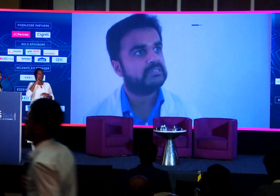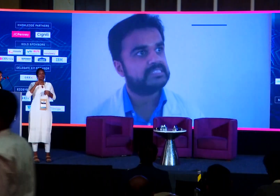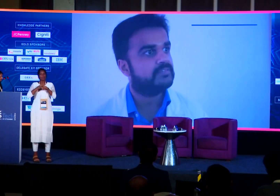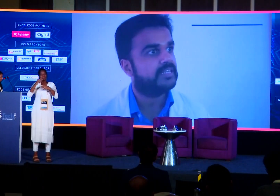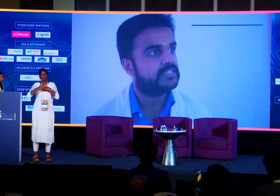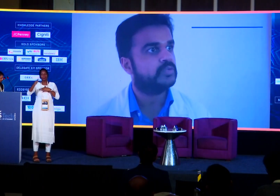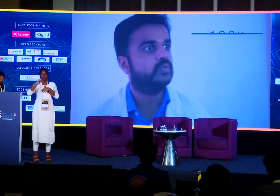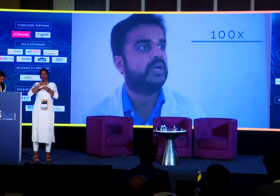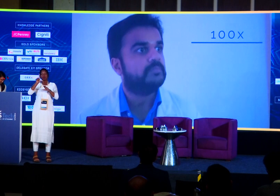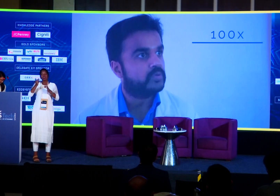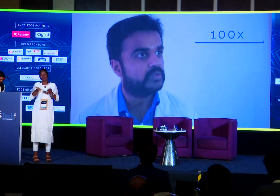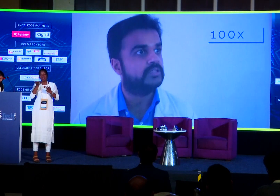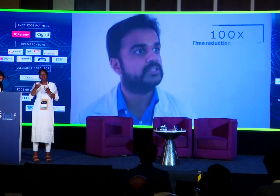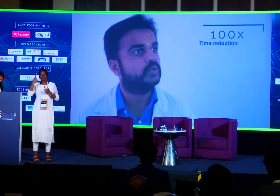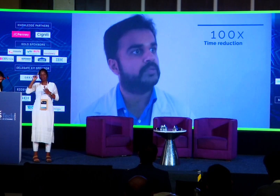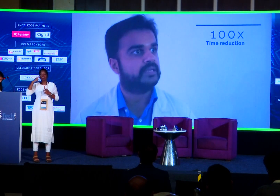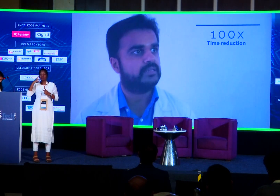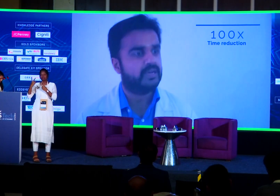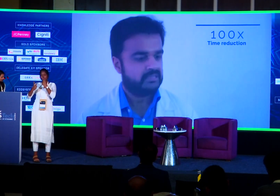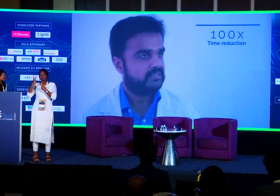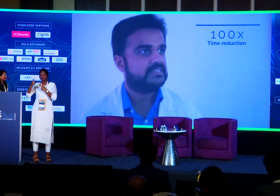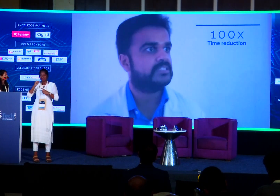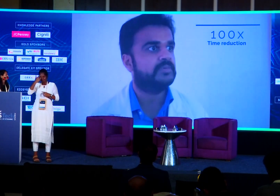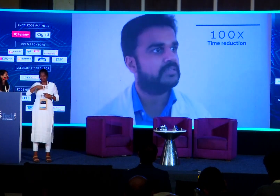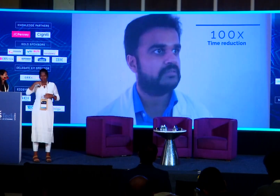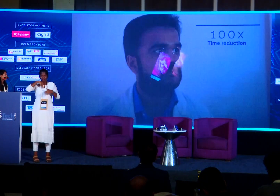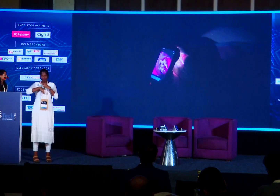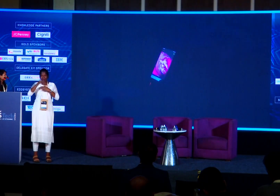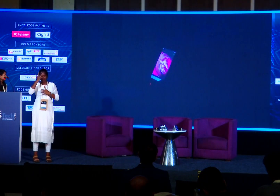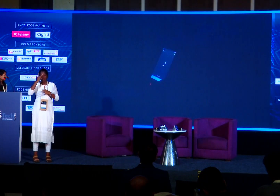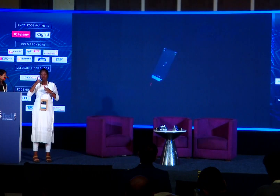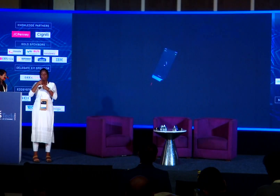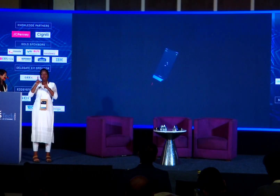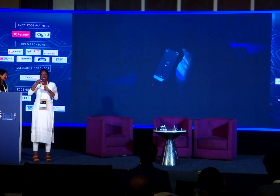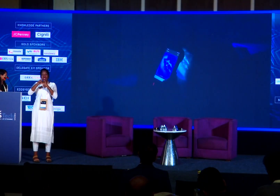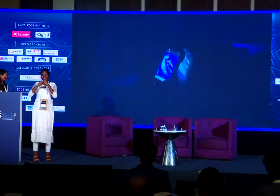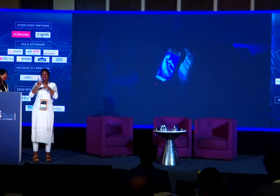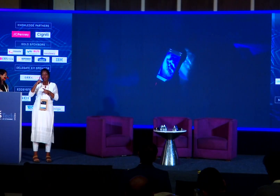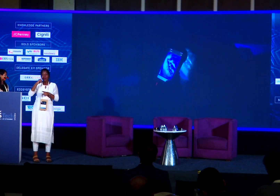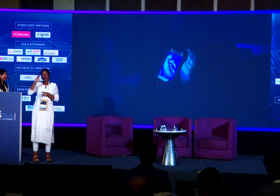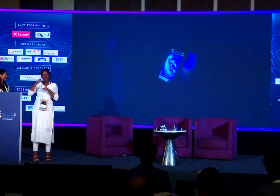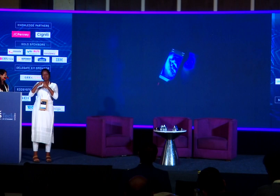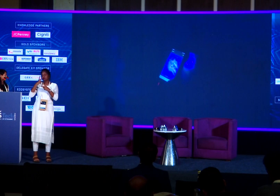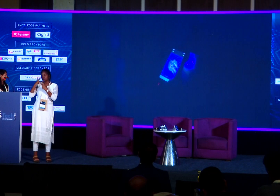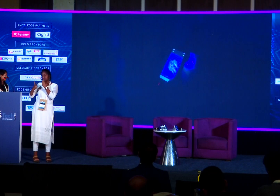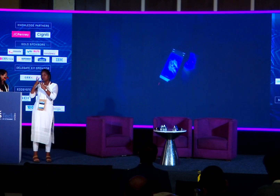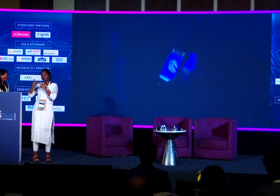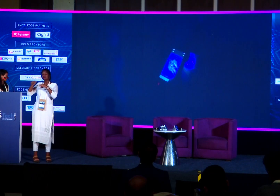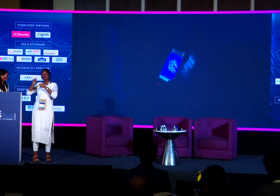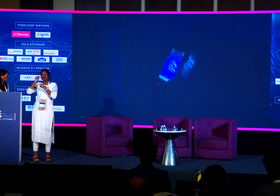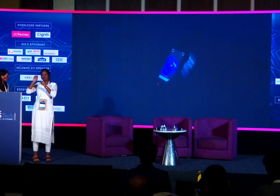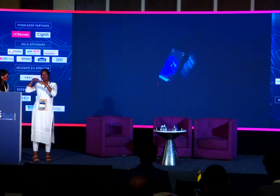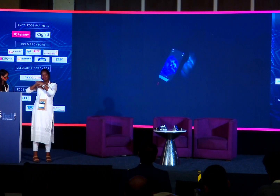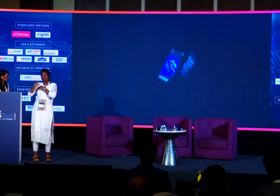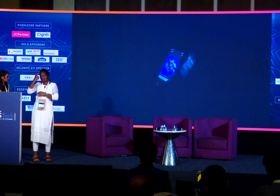as long as seven days to help grow the slow growing bacteria. This takes a minute. The device leverages the autofluorescence property that